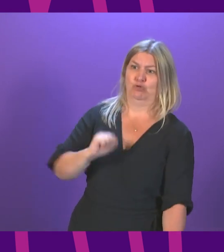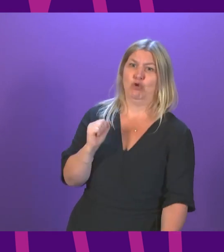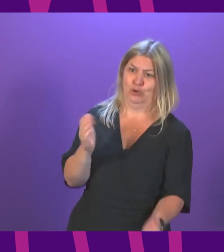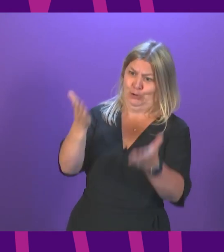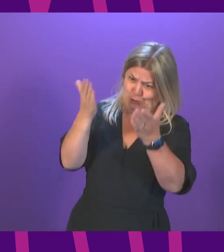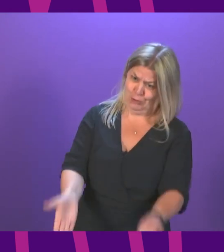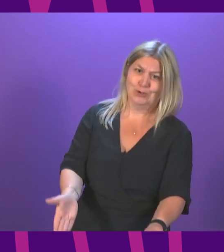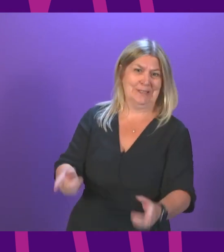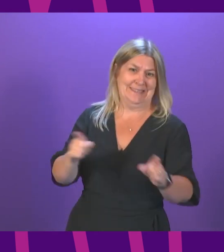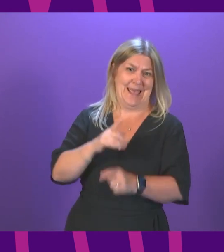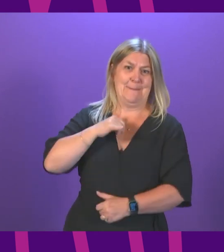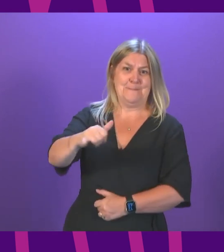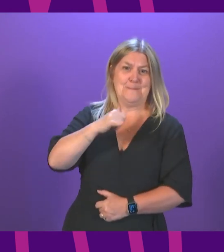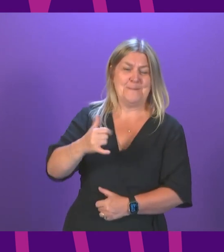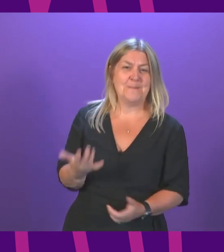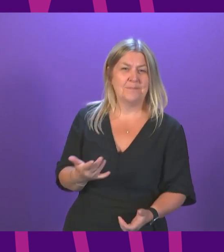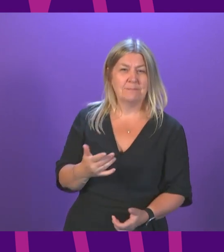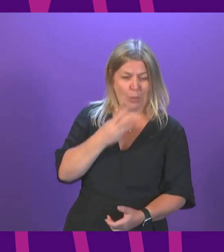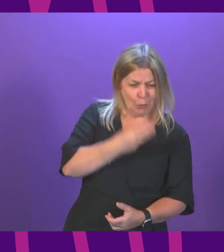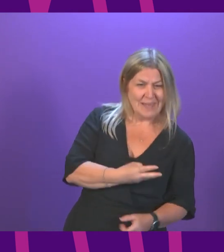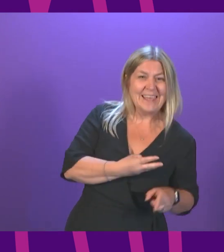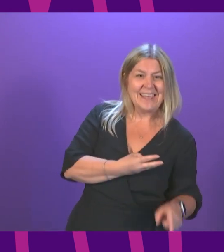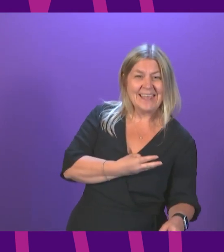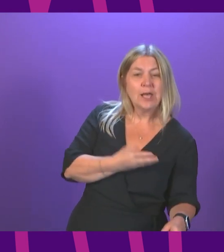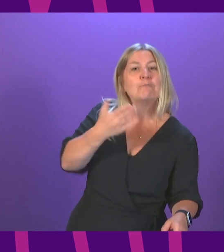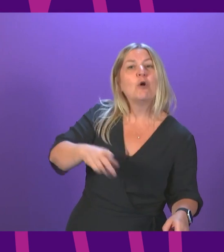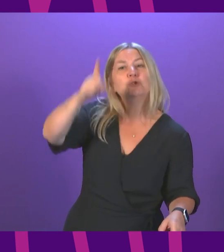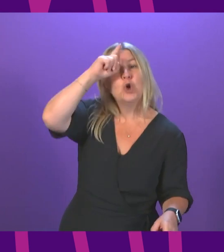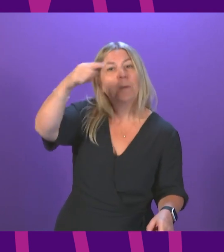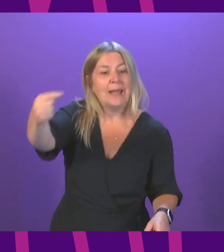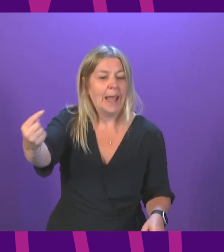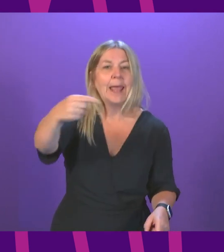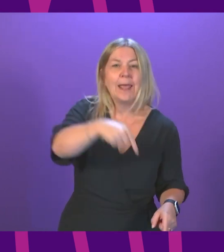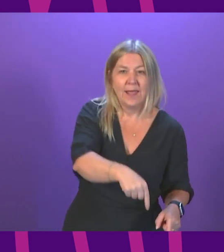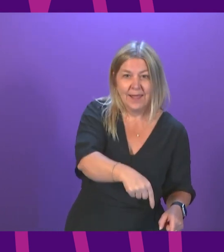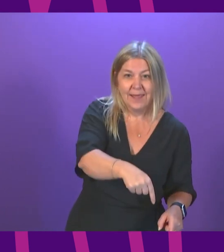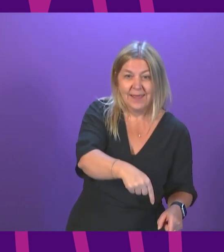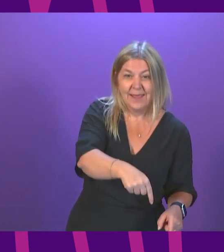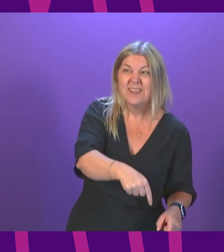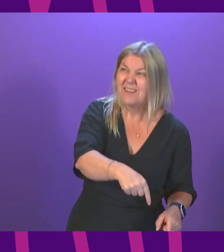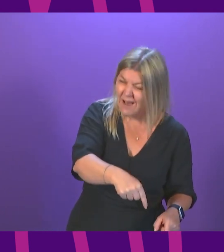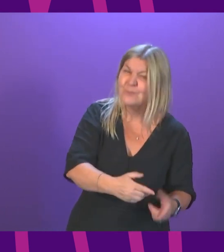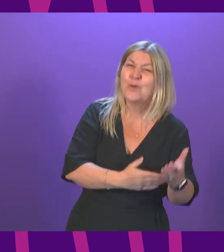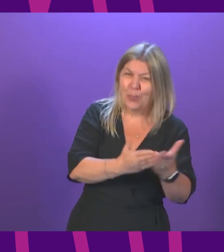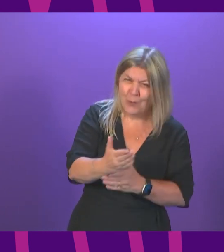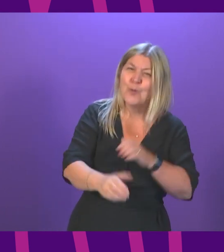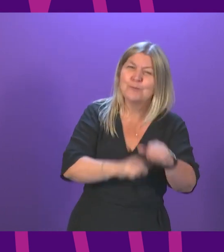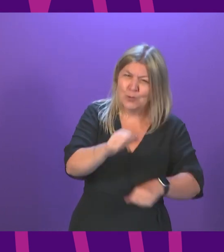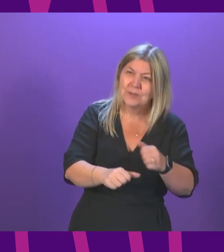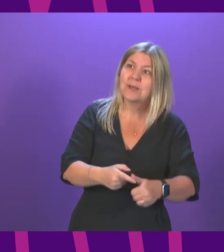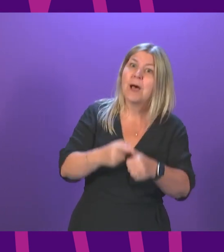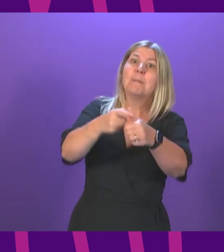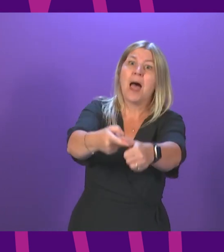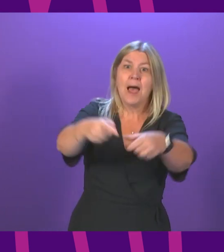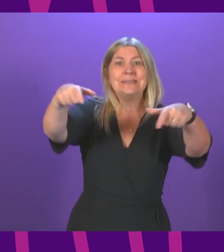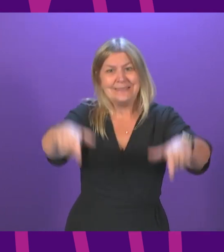as Scottish as I am. But because at three years old she came from Germany, she is now having to go through the process of applying